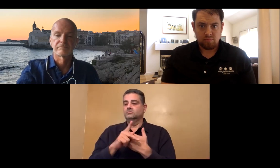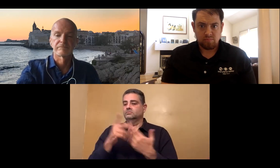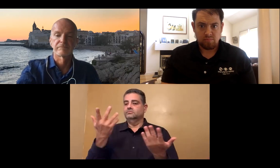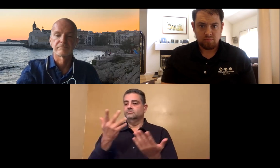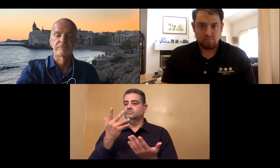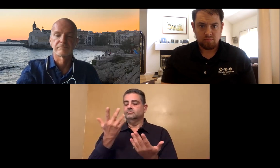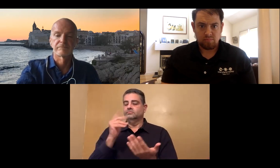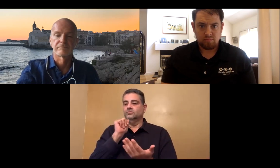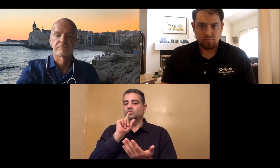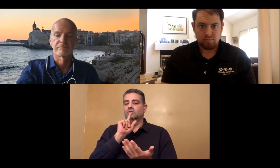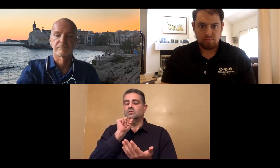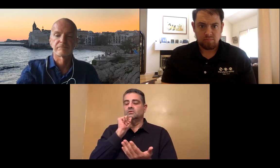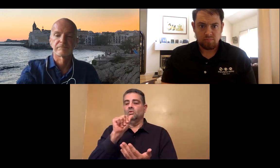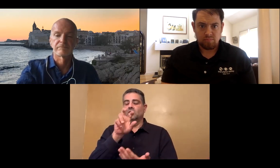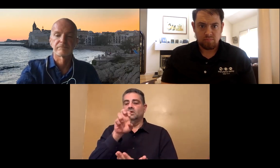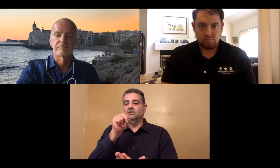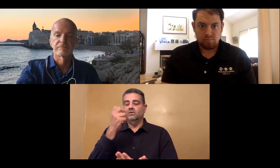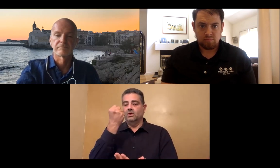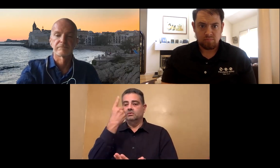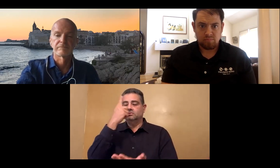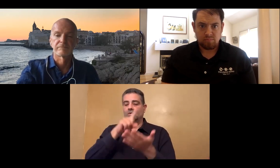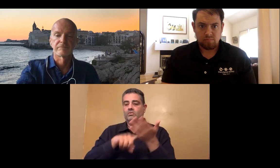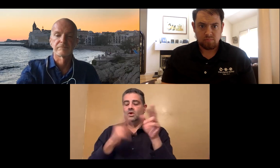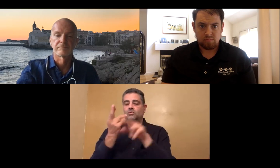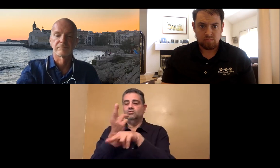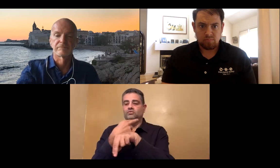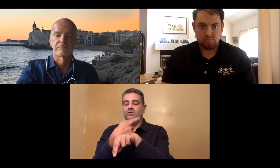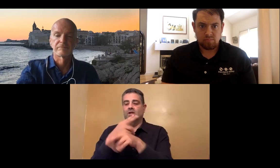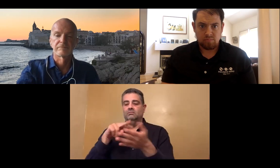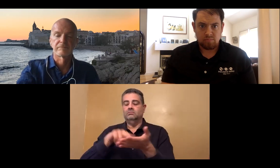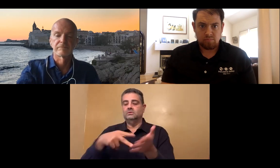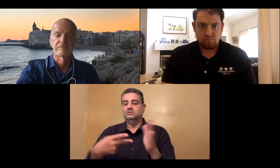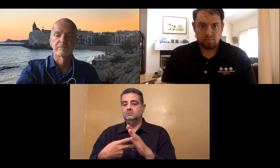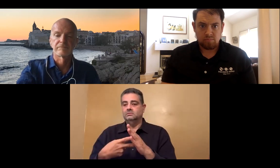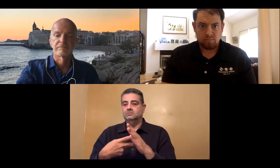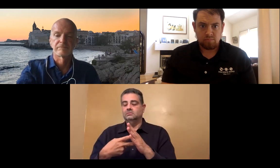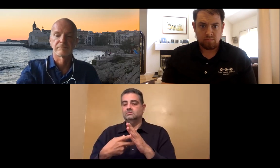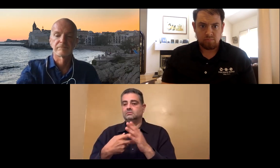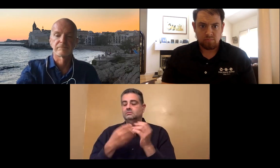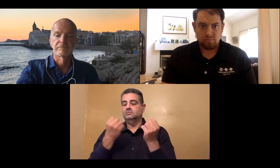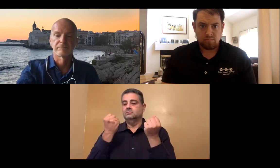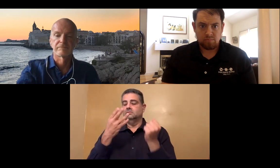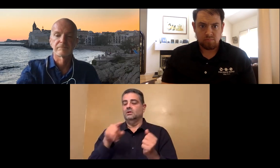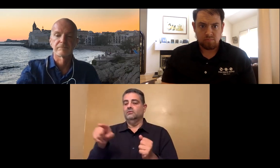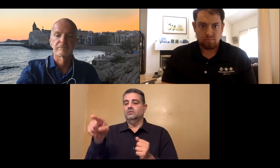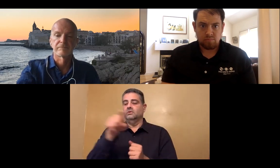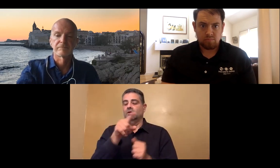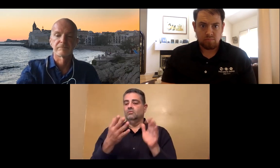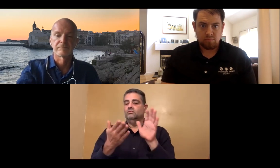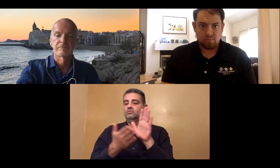of the people who run the state ICC programs seem not to understand what relay even means.